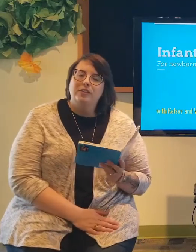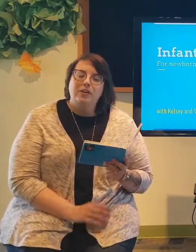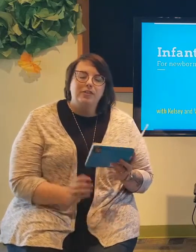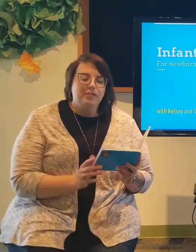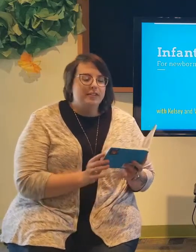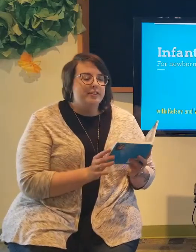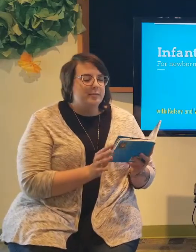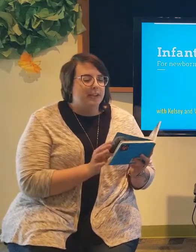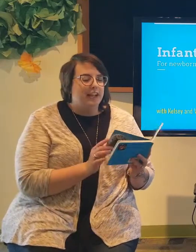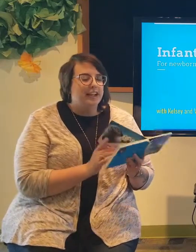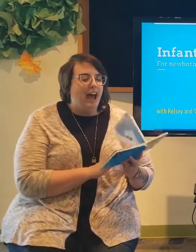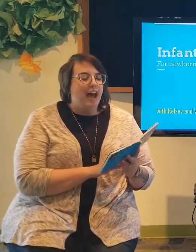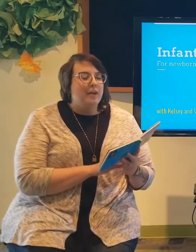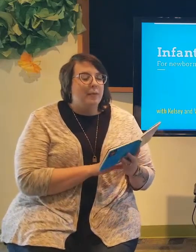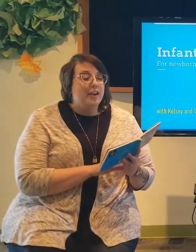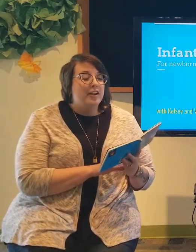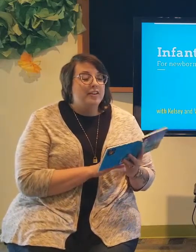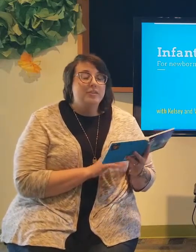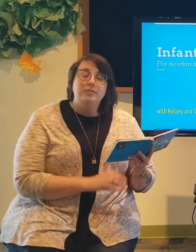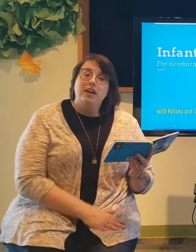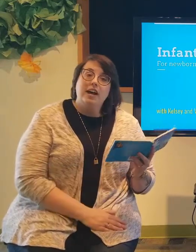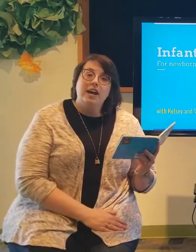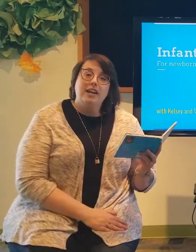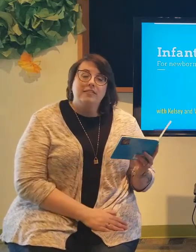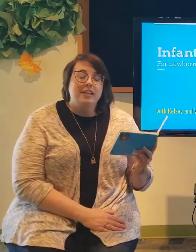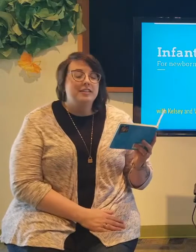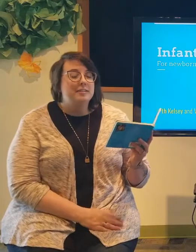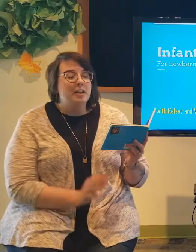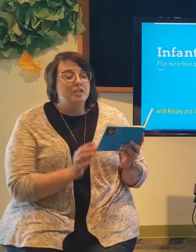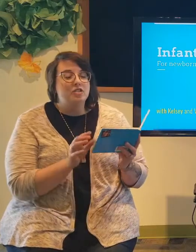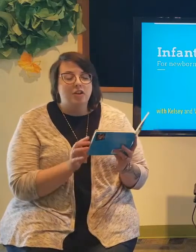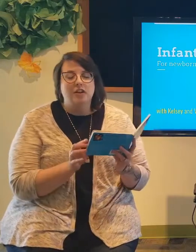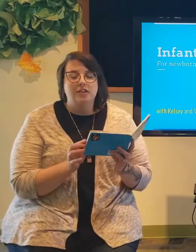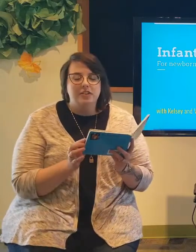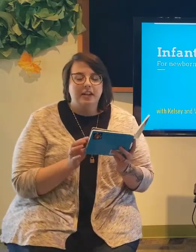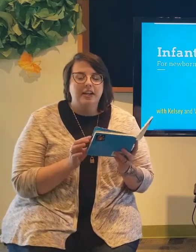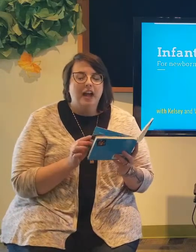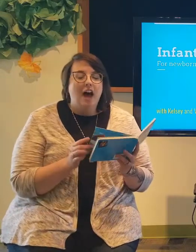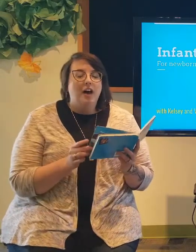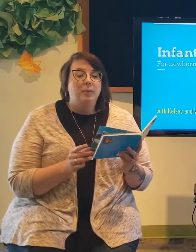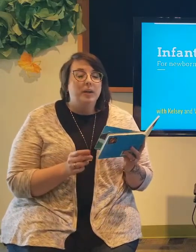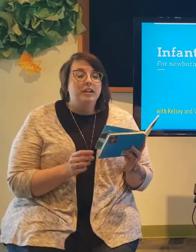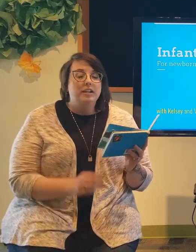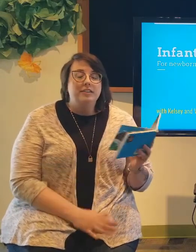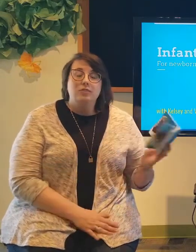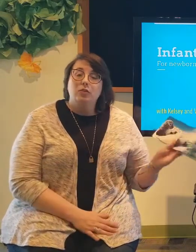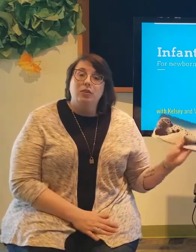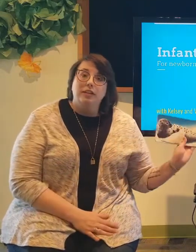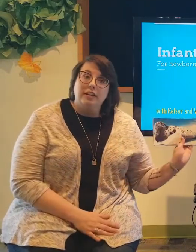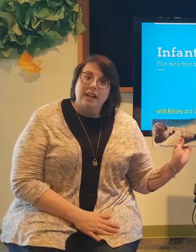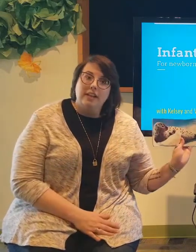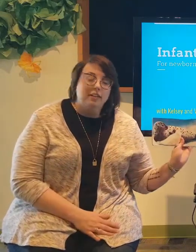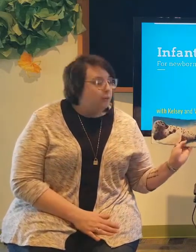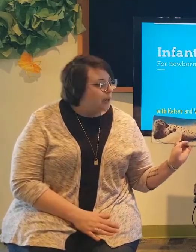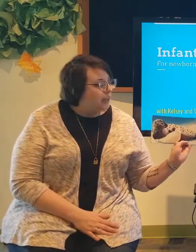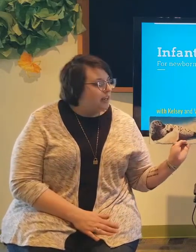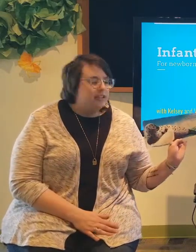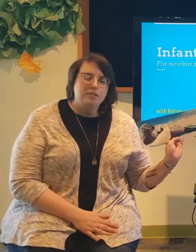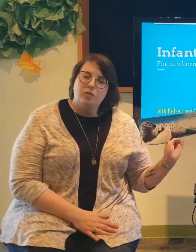dolphins play. Where you dive and splash all day. Waves rolling and the waves roll